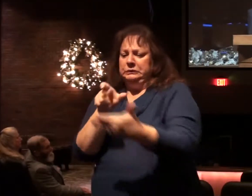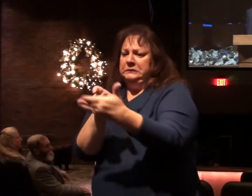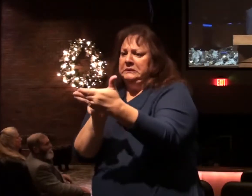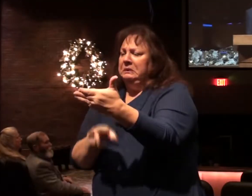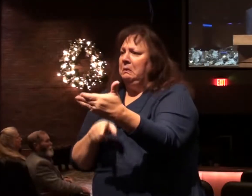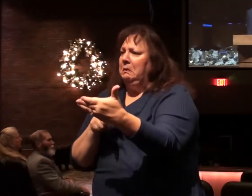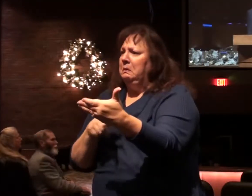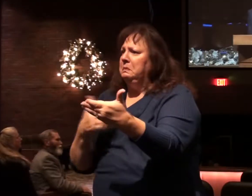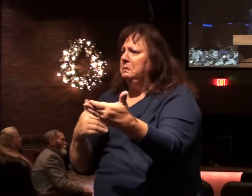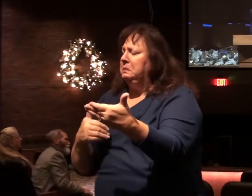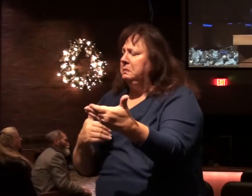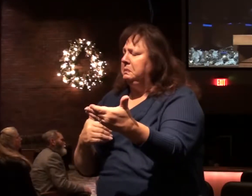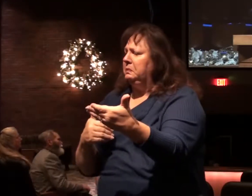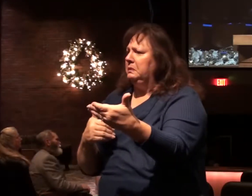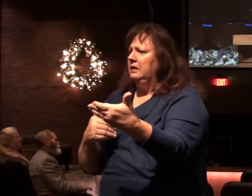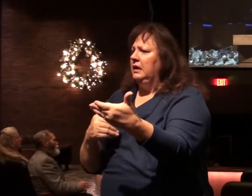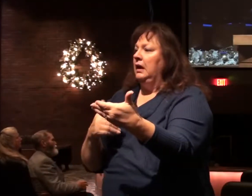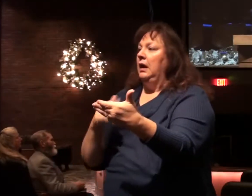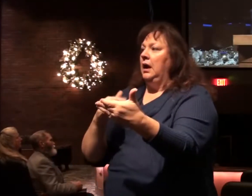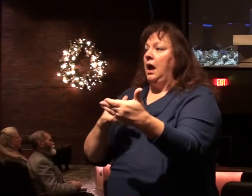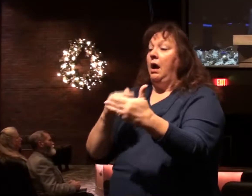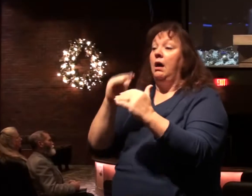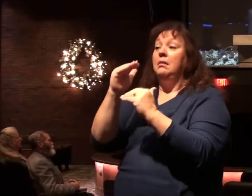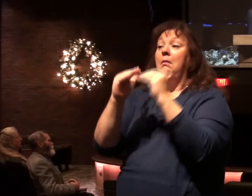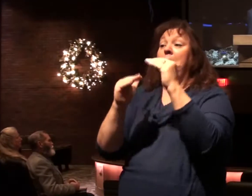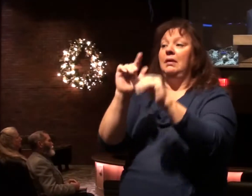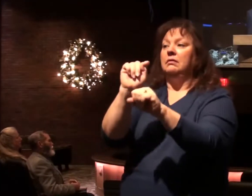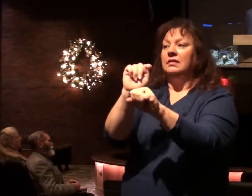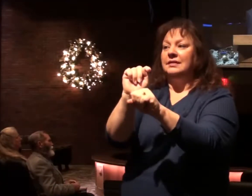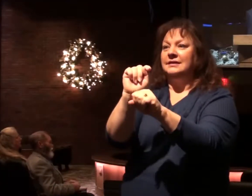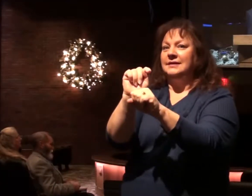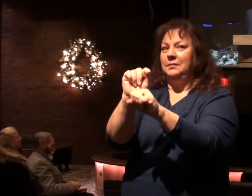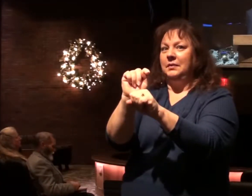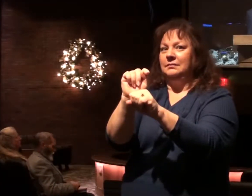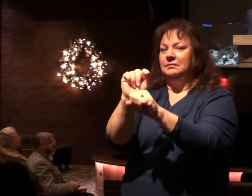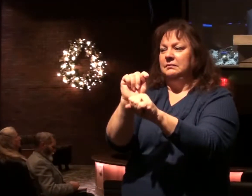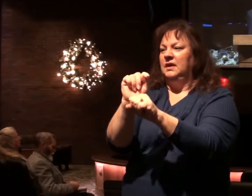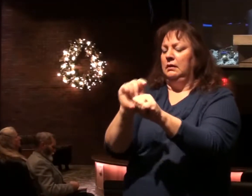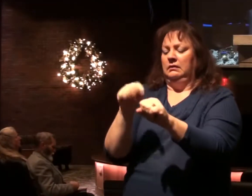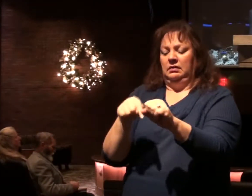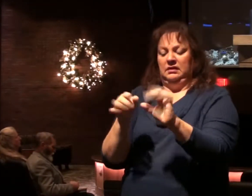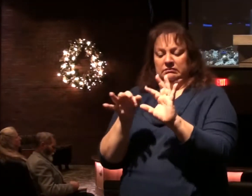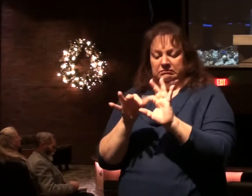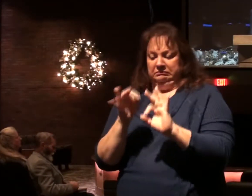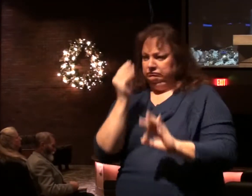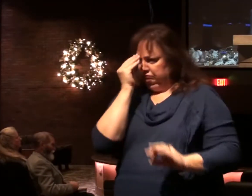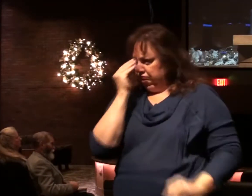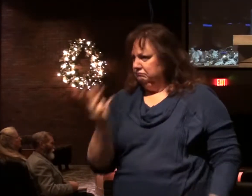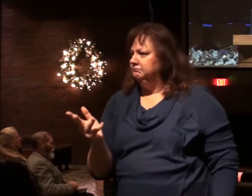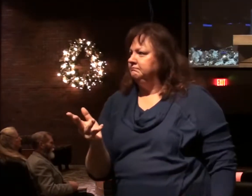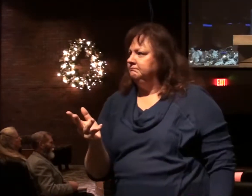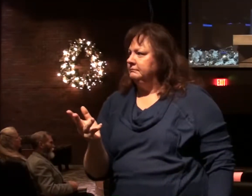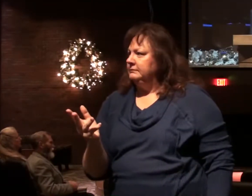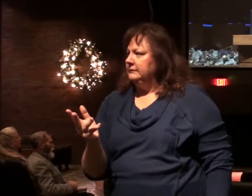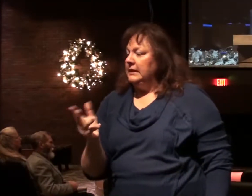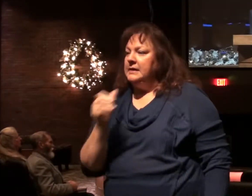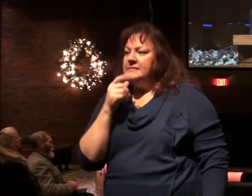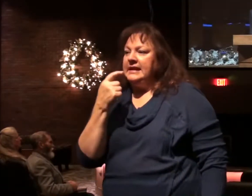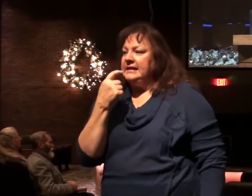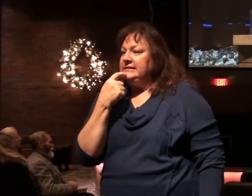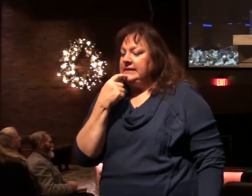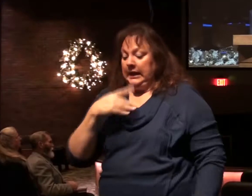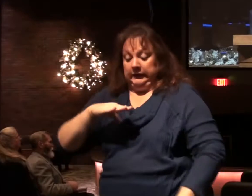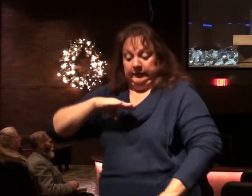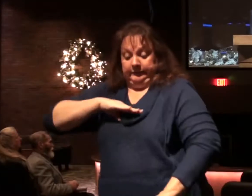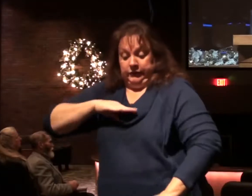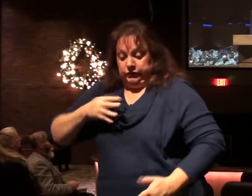on the rebuilding of the temple. I thought I'd just share a couple of comments with you. I'm not saying this is the